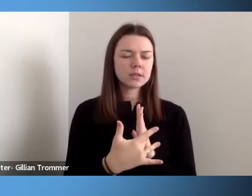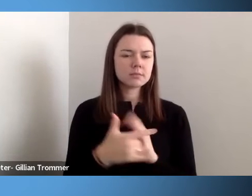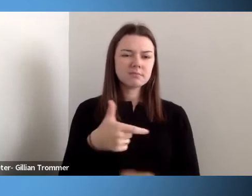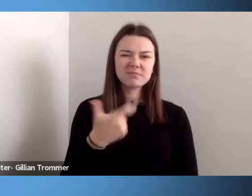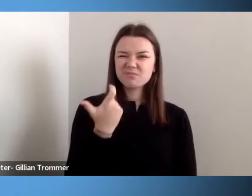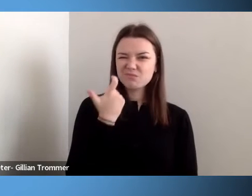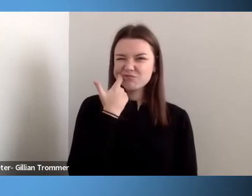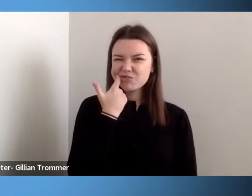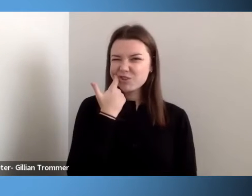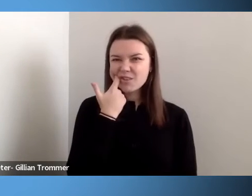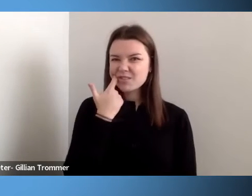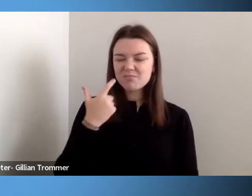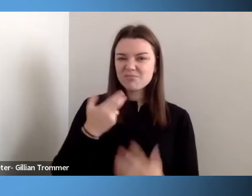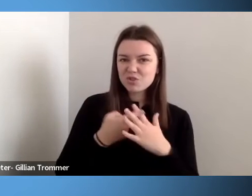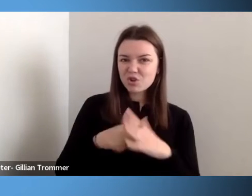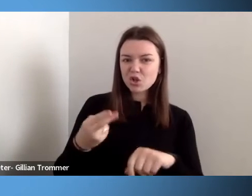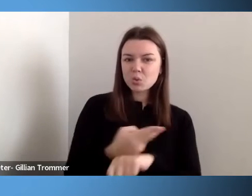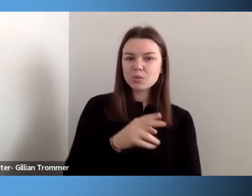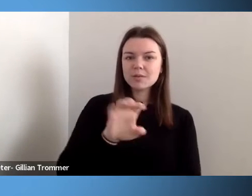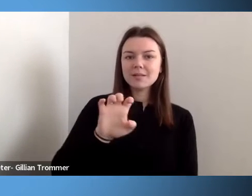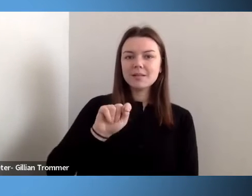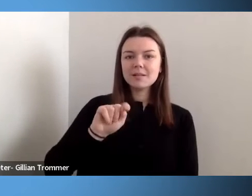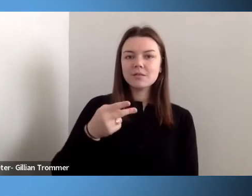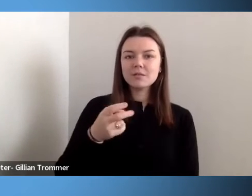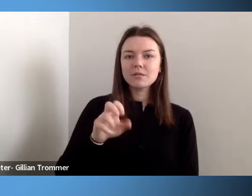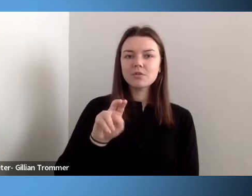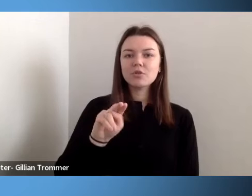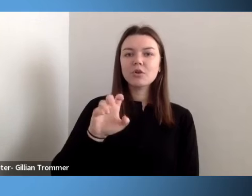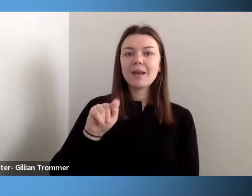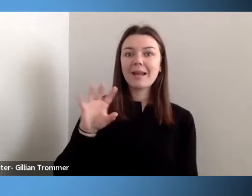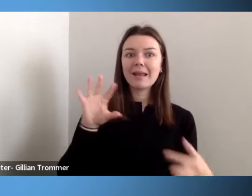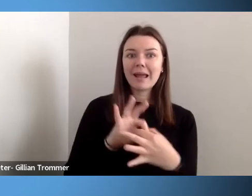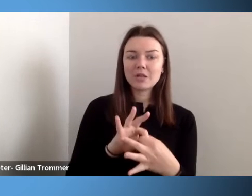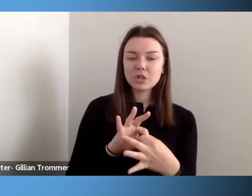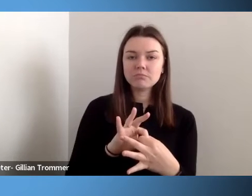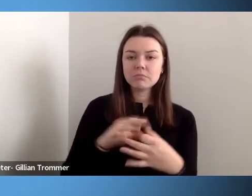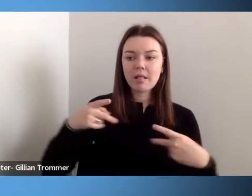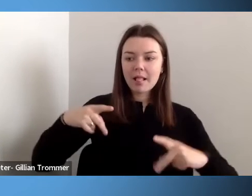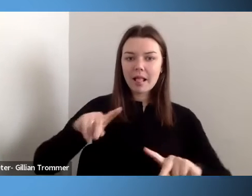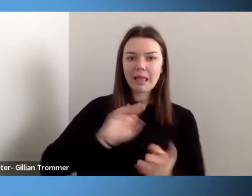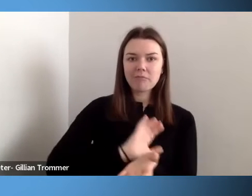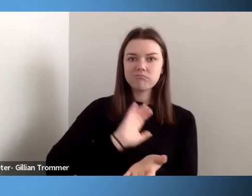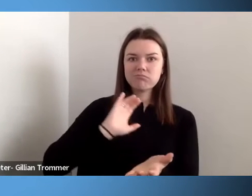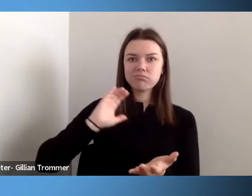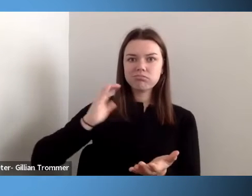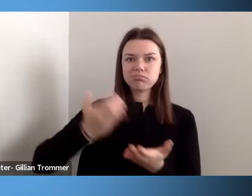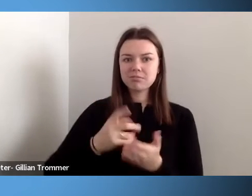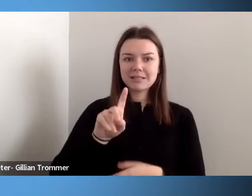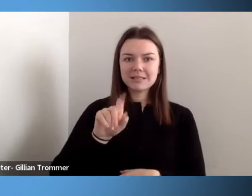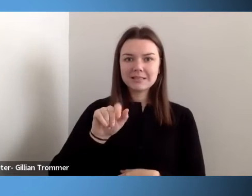connection to enable large amounts of data to be sent back and forth on this thing called the Internet.